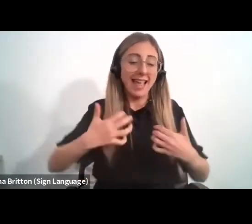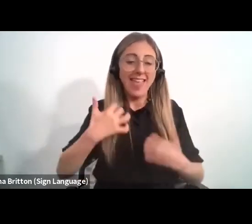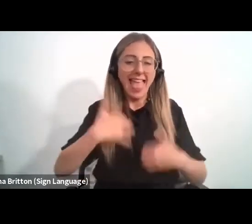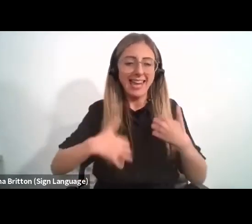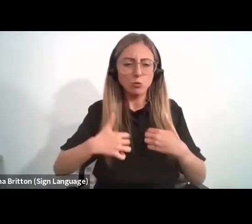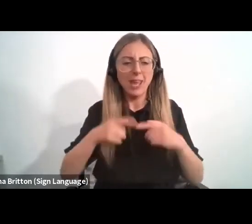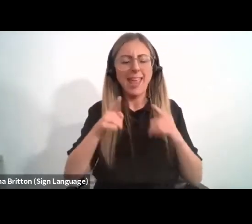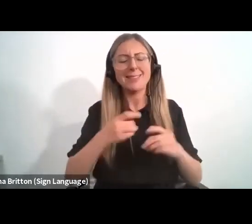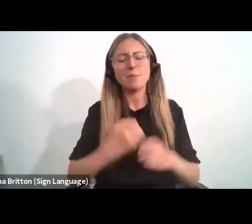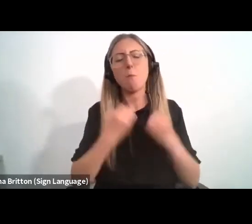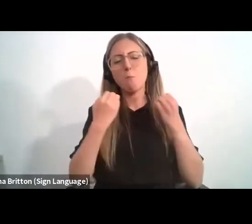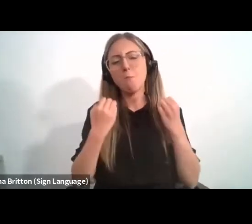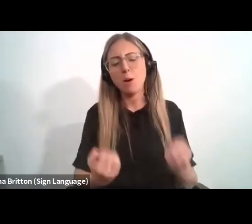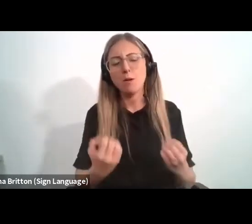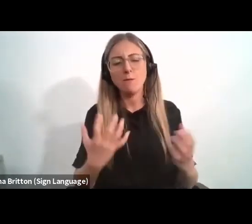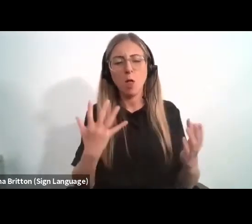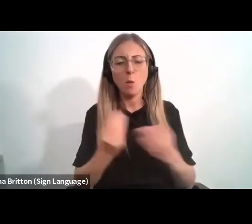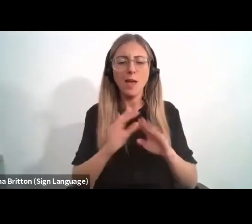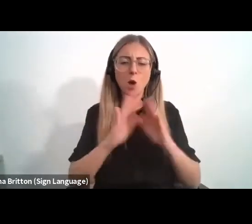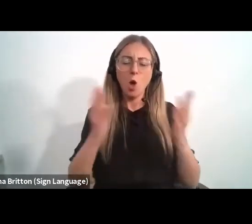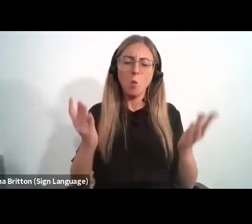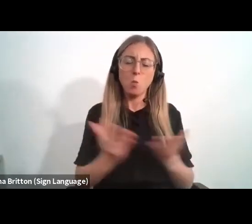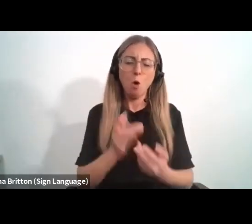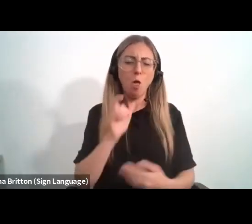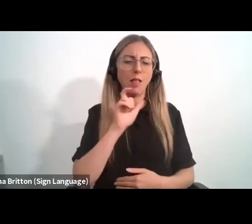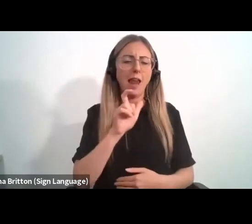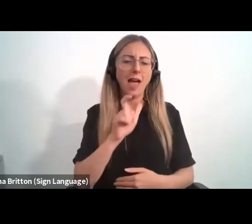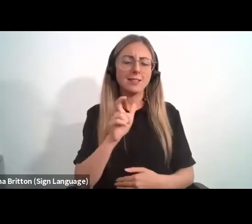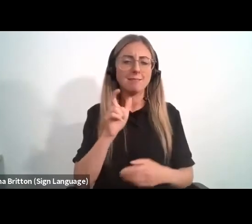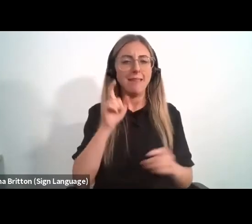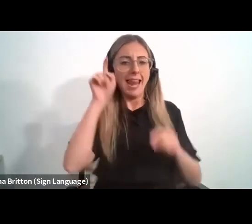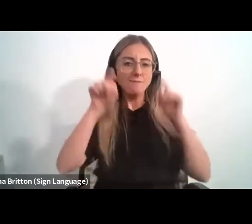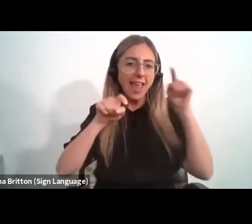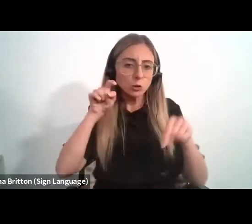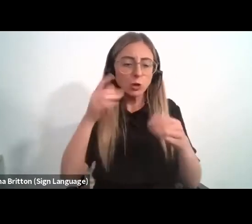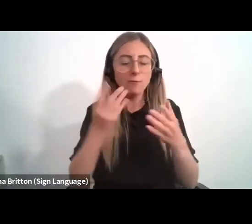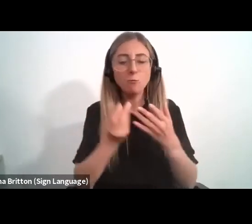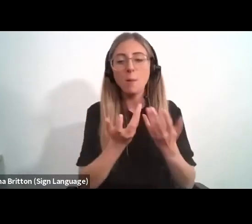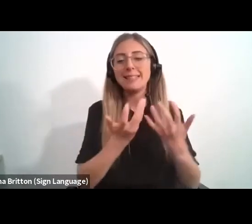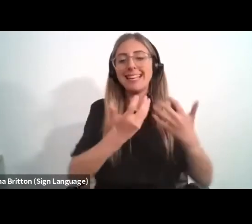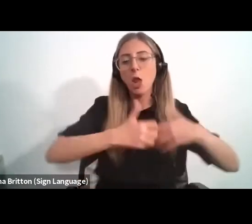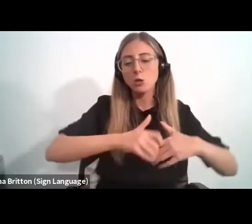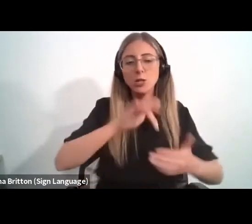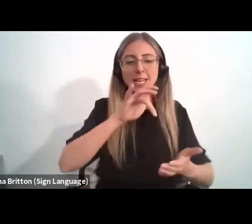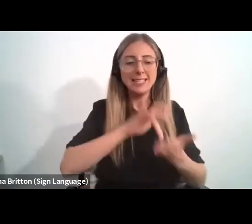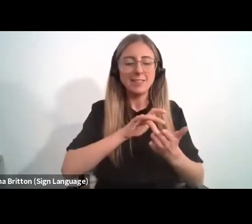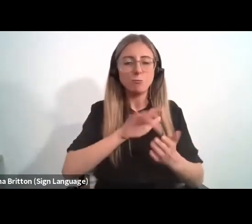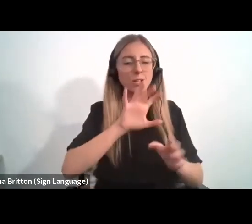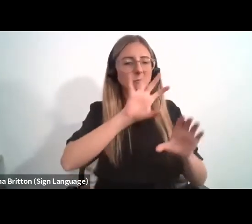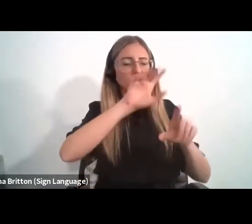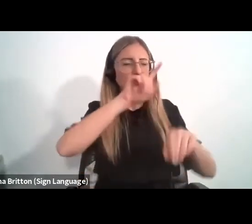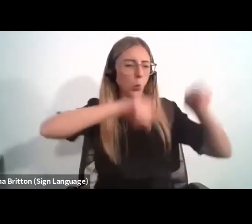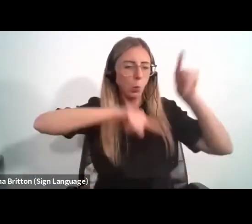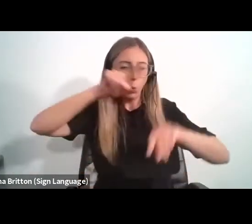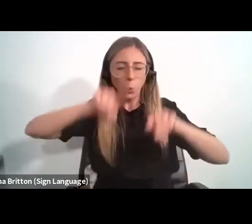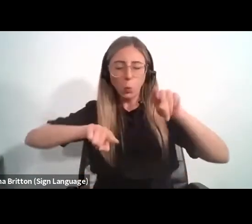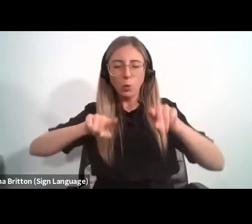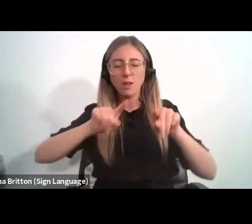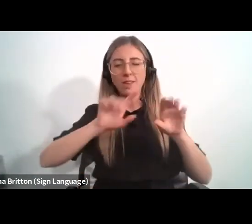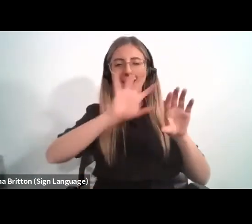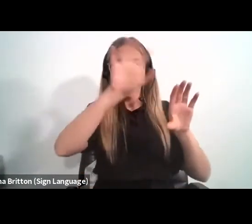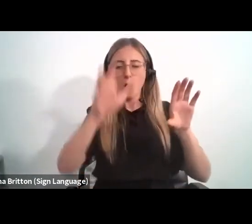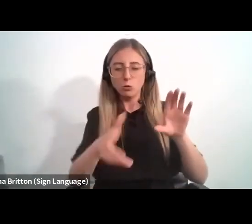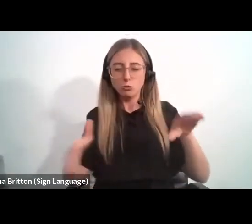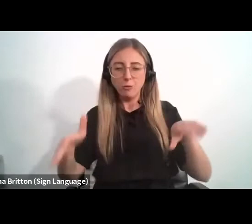palpable with world-class innovation emerging from technology incubators in cities from Kigali to Harare to Lagos.